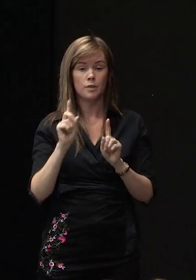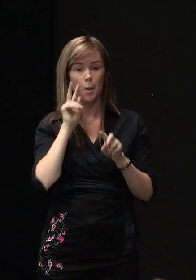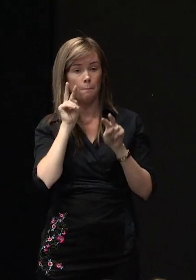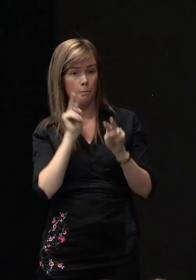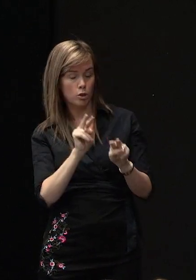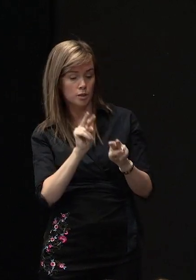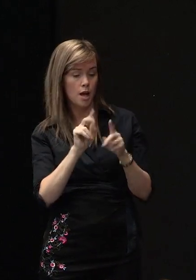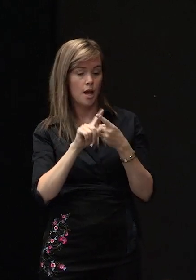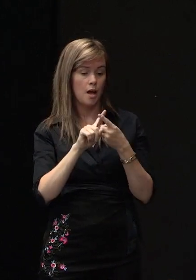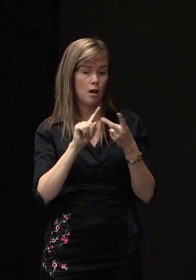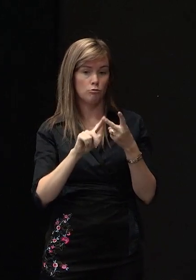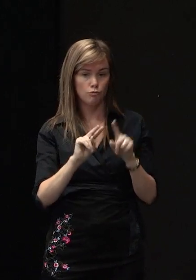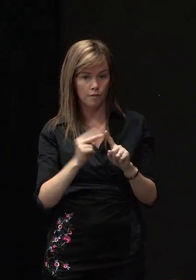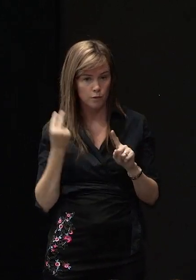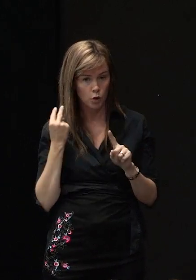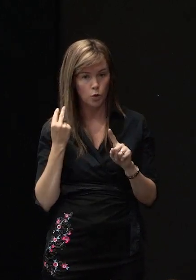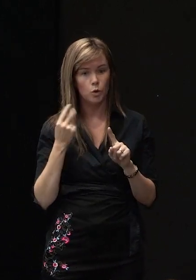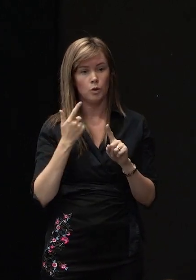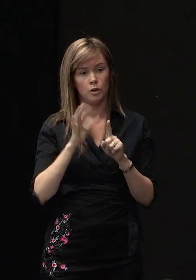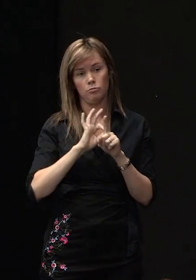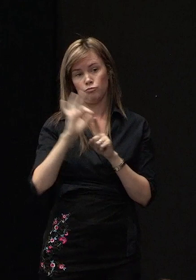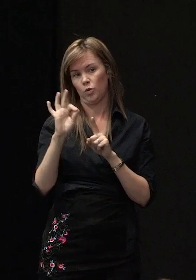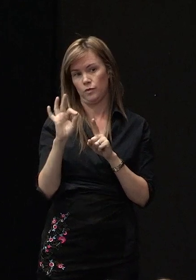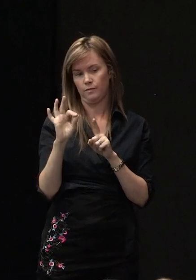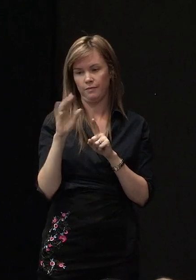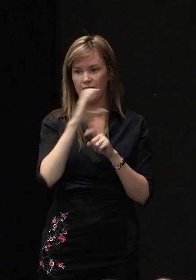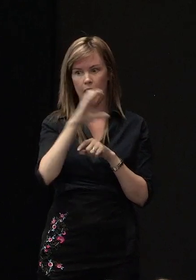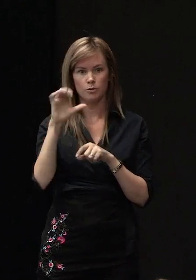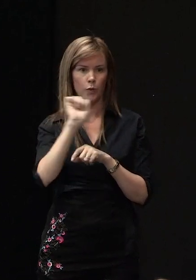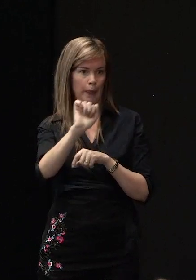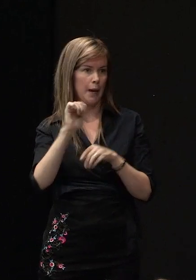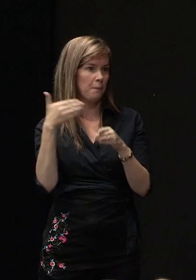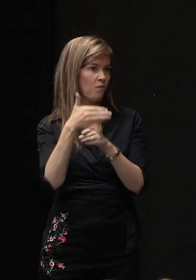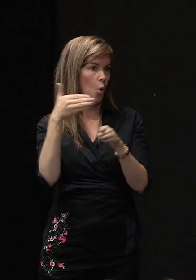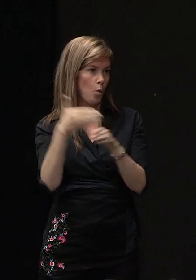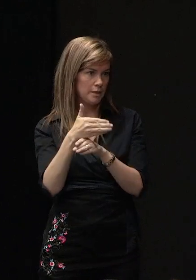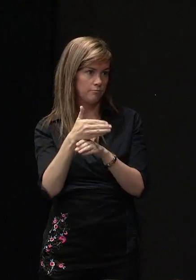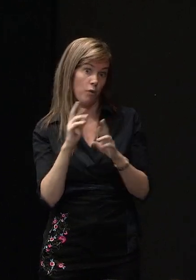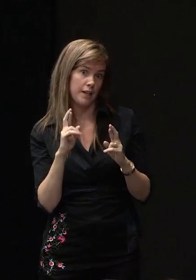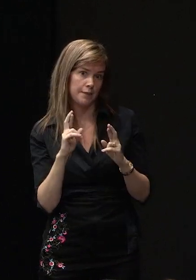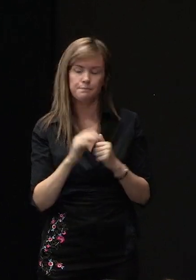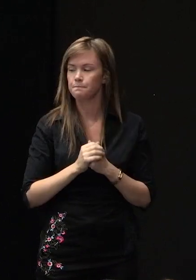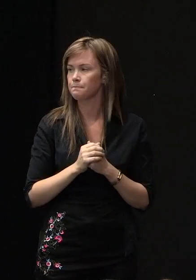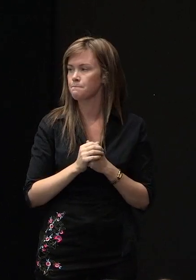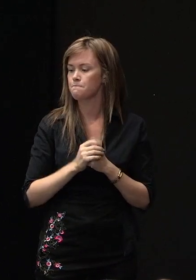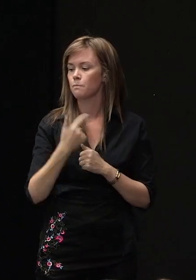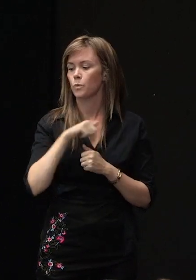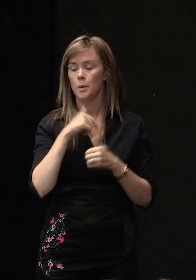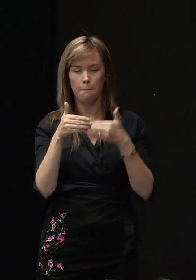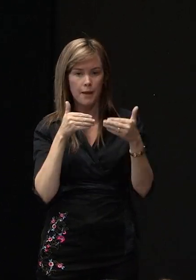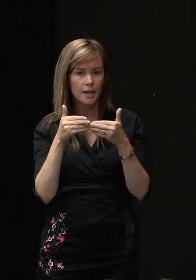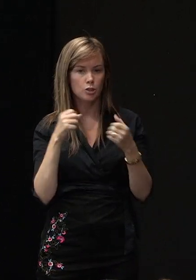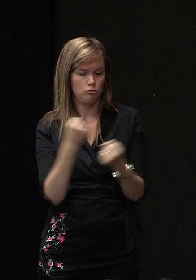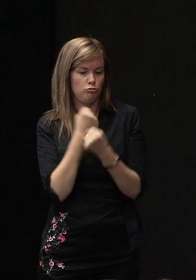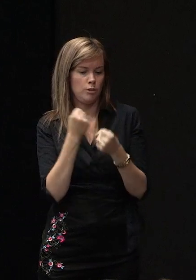and improve the performance of councils, hopefully. We manage and strengthen